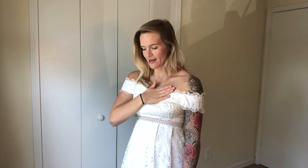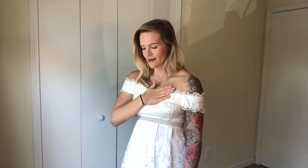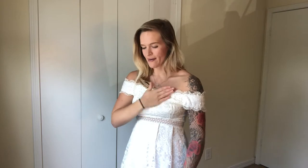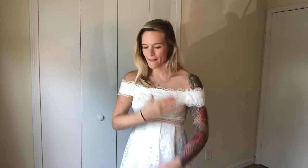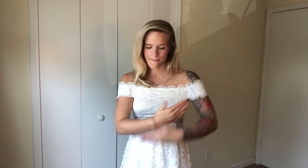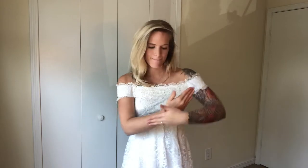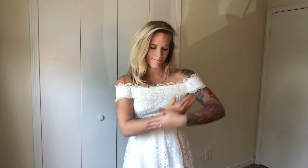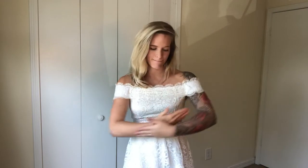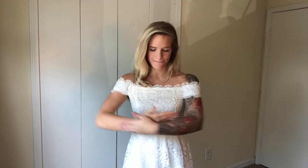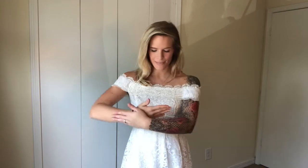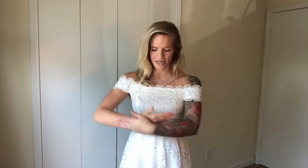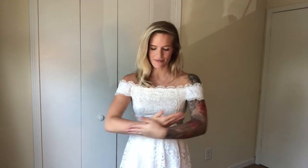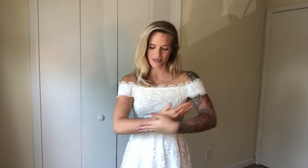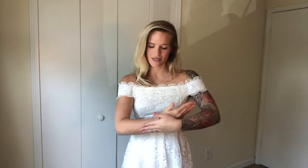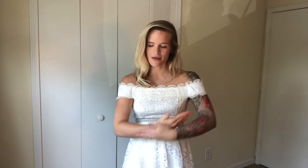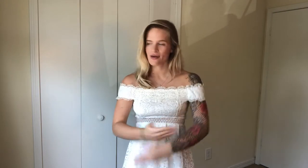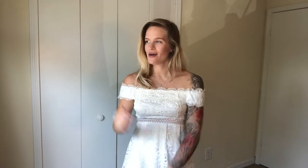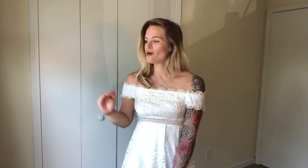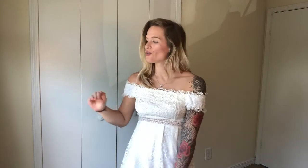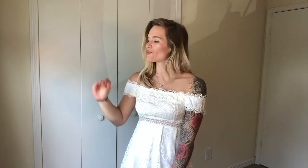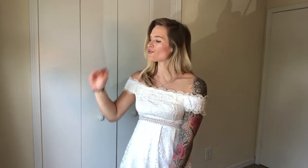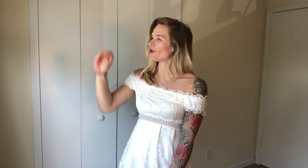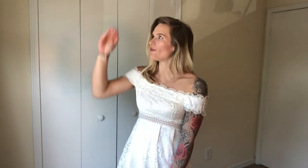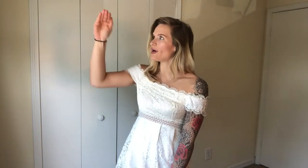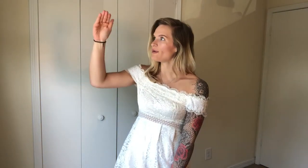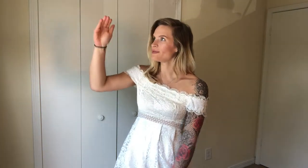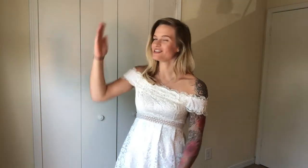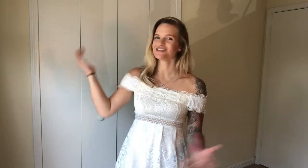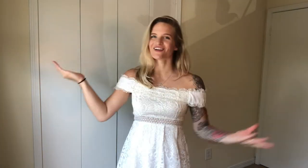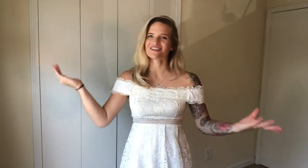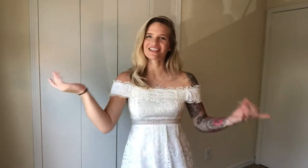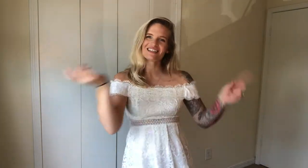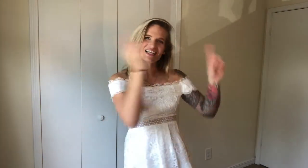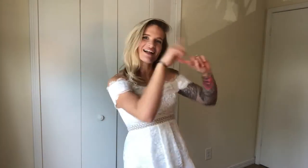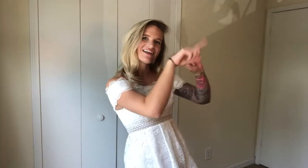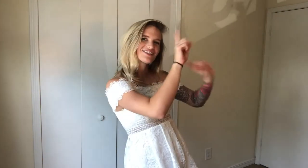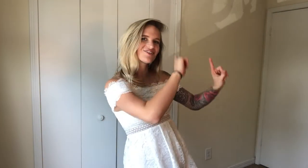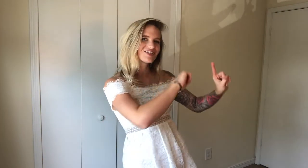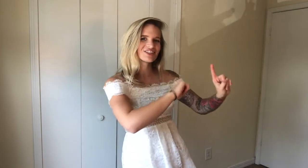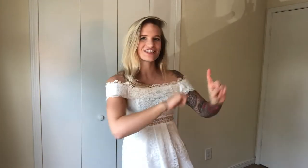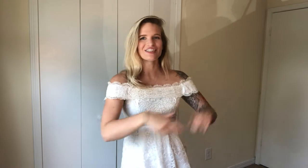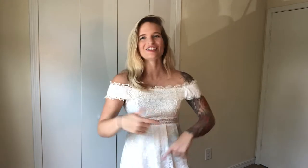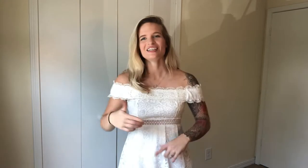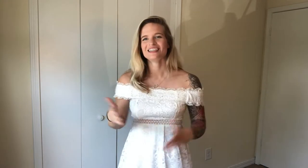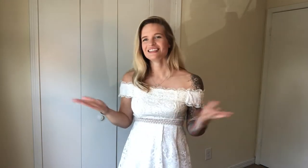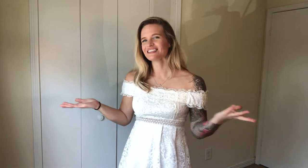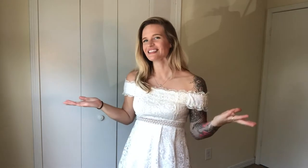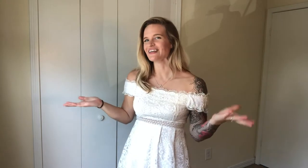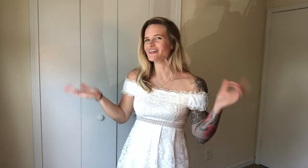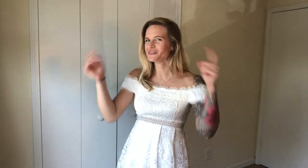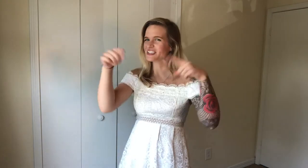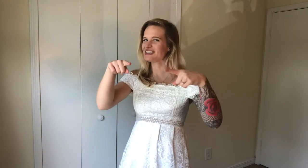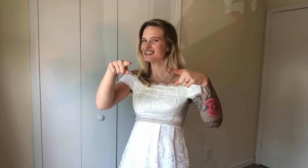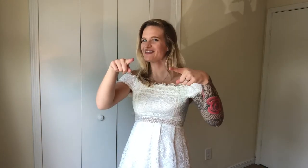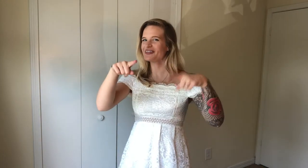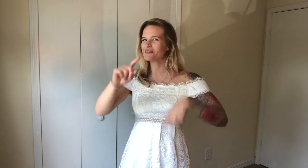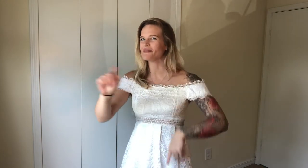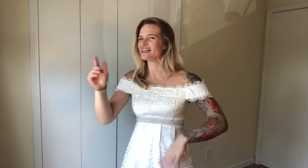baby grow up. These are all signs that I, like, showed earlier. So, if you're sticking with me,